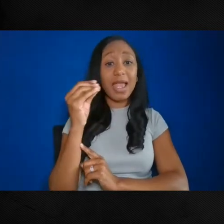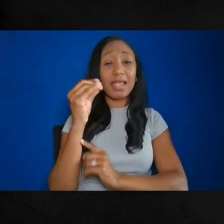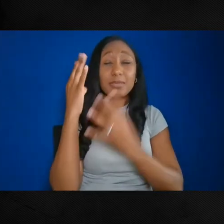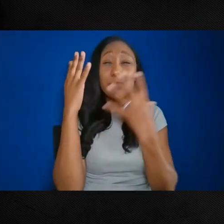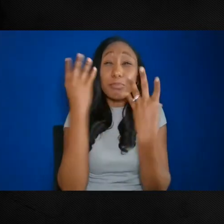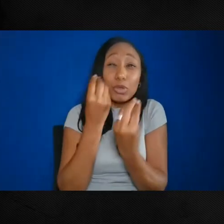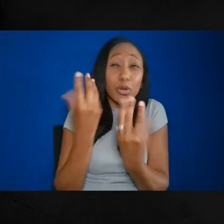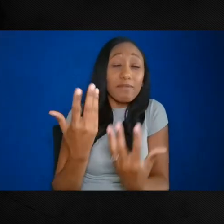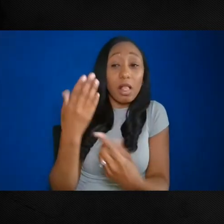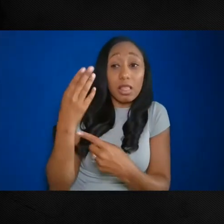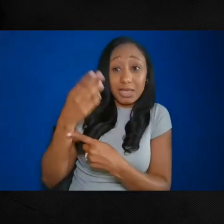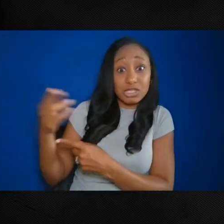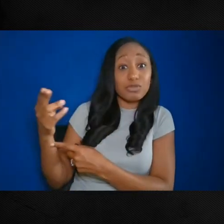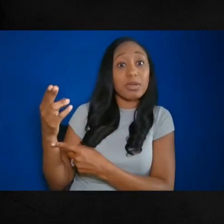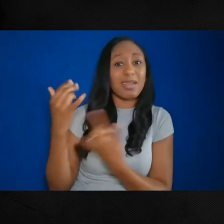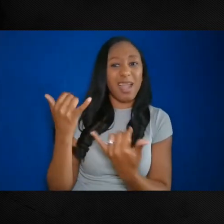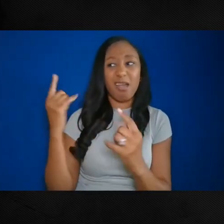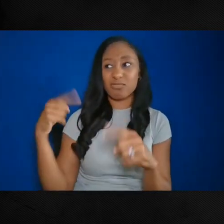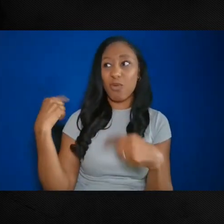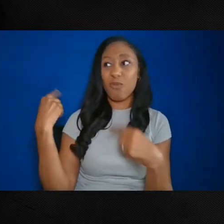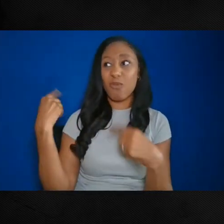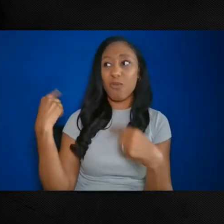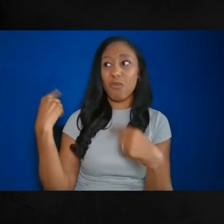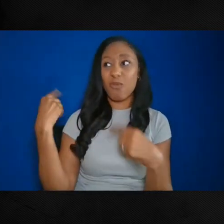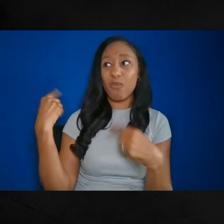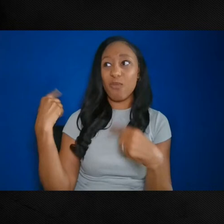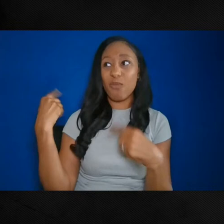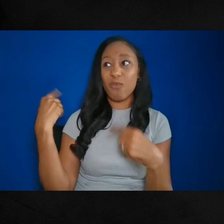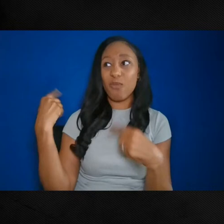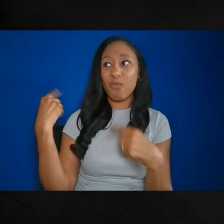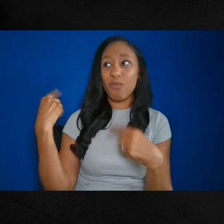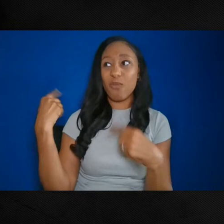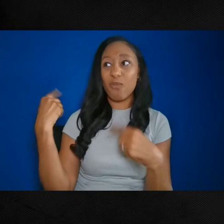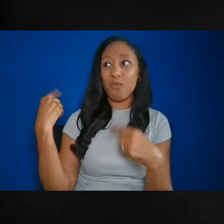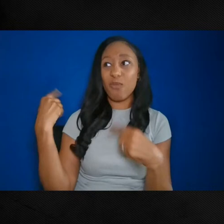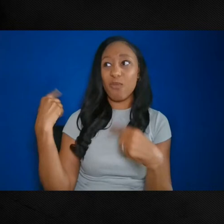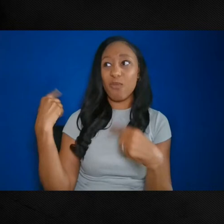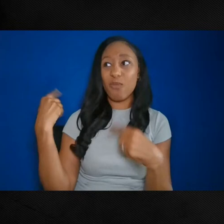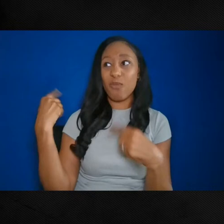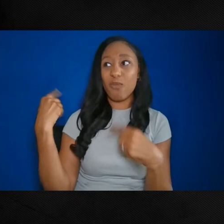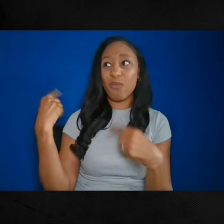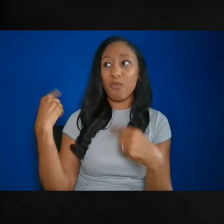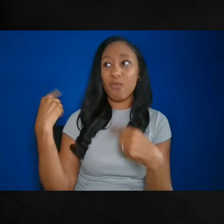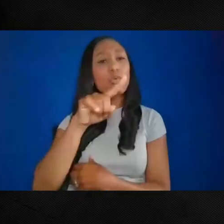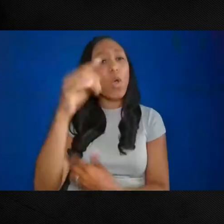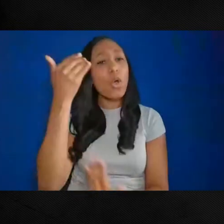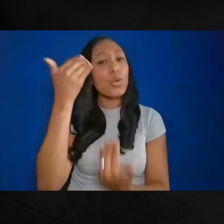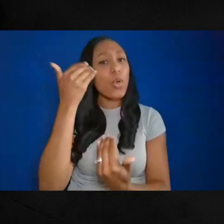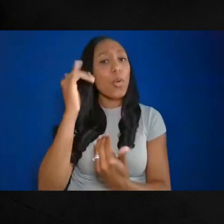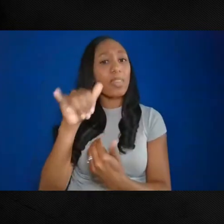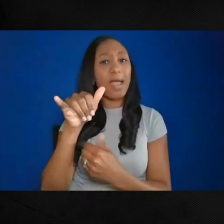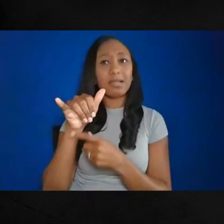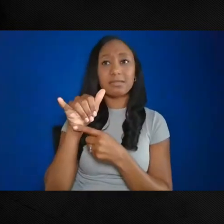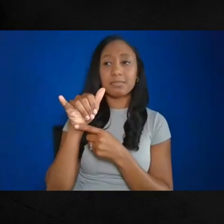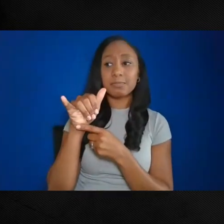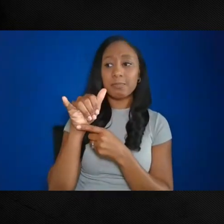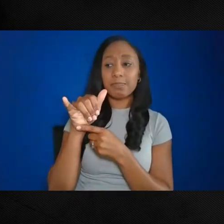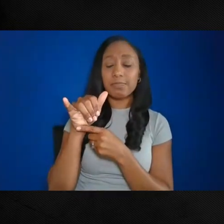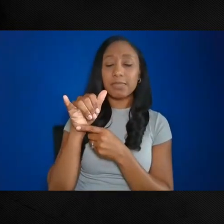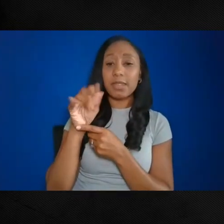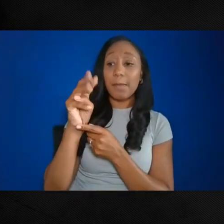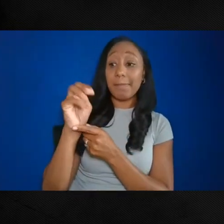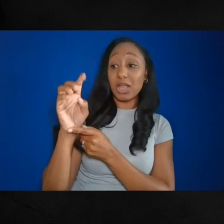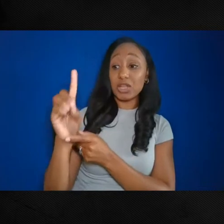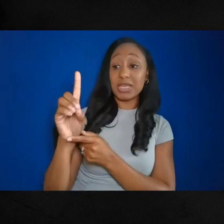on 400 years. As many of you may have already noticed, our Maryland's Four Centuries Project is